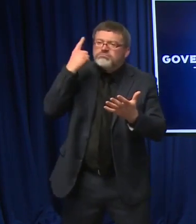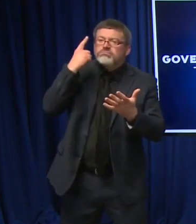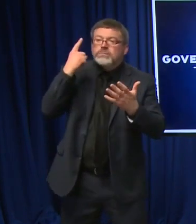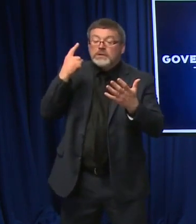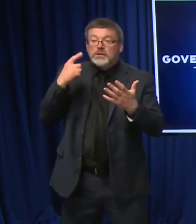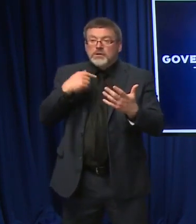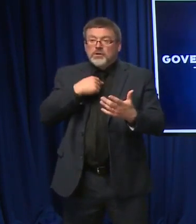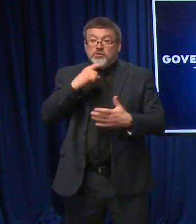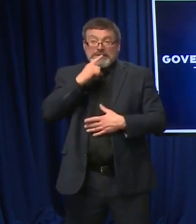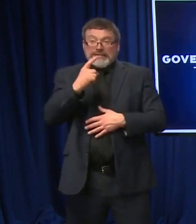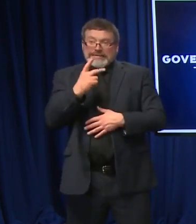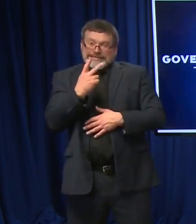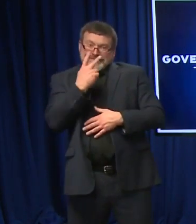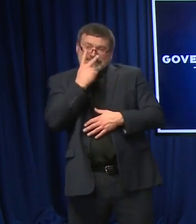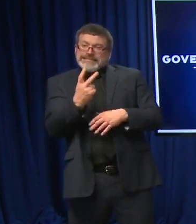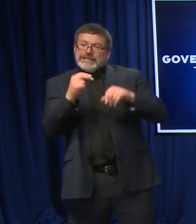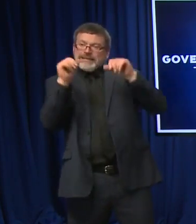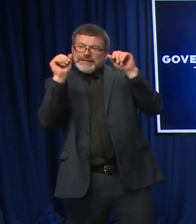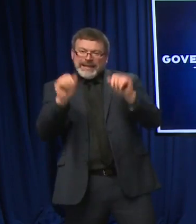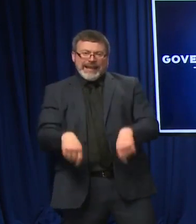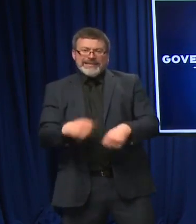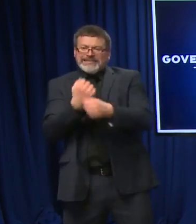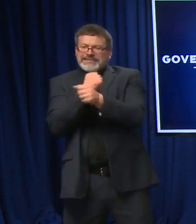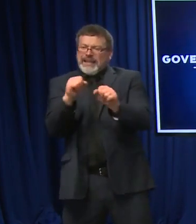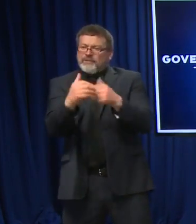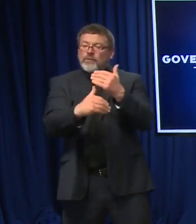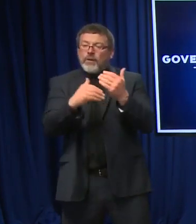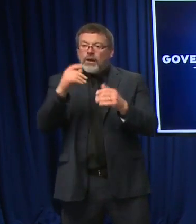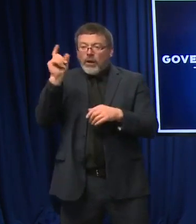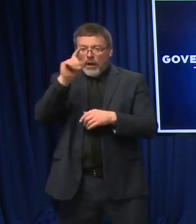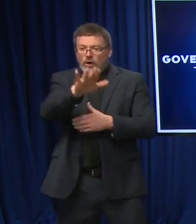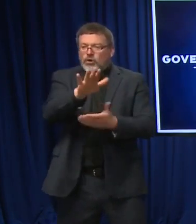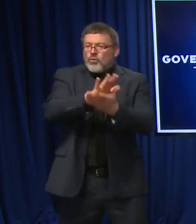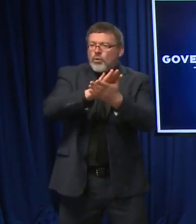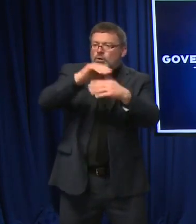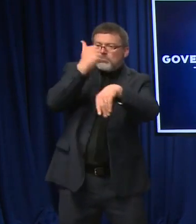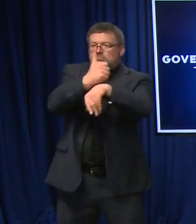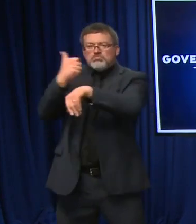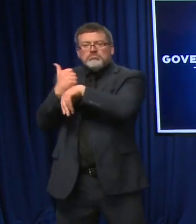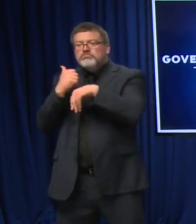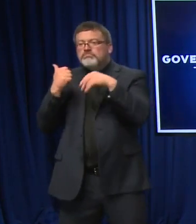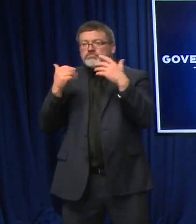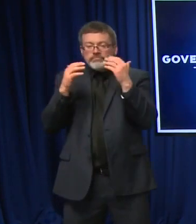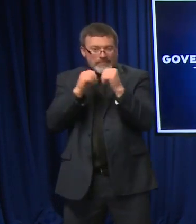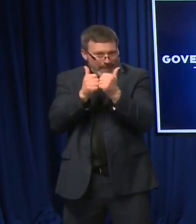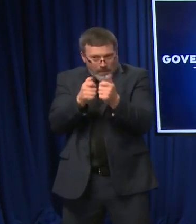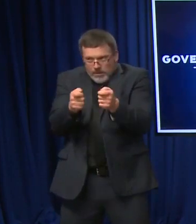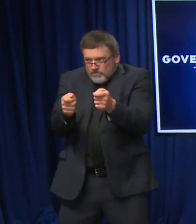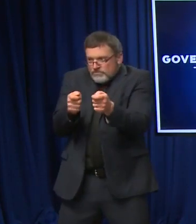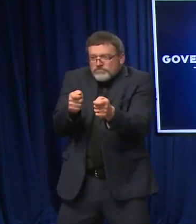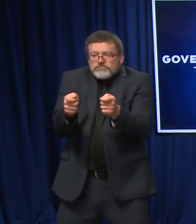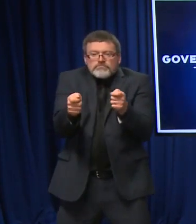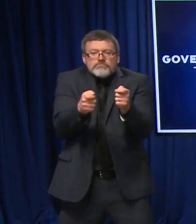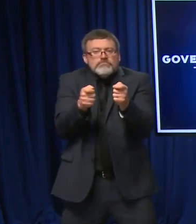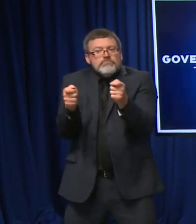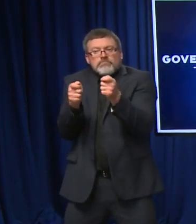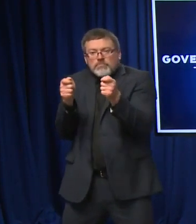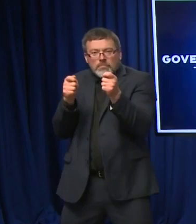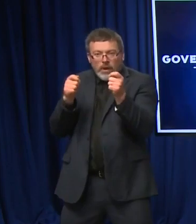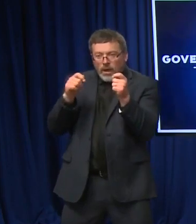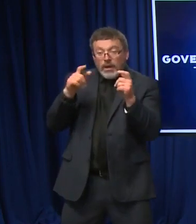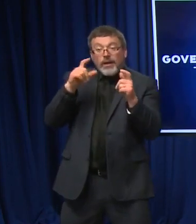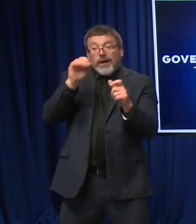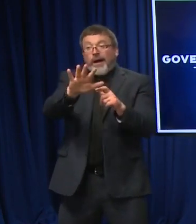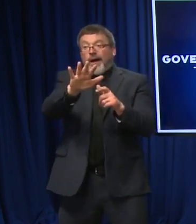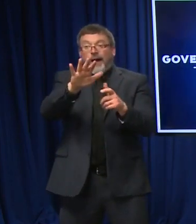done safely. We have small outbreaks here and there in different schools. I think most, if not all, the schools have done a very, very good job. I haven't heard of very many at all